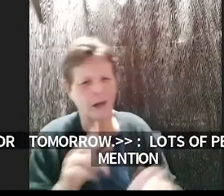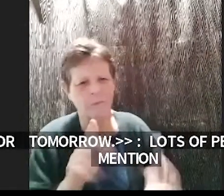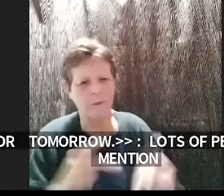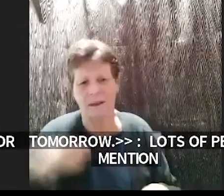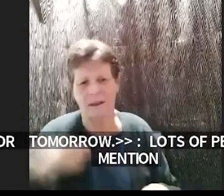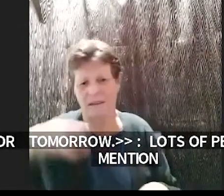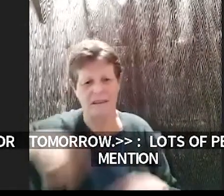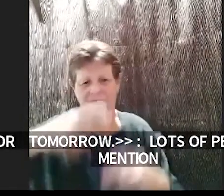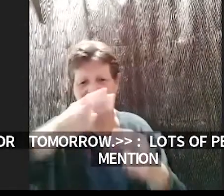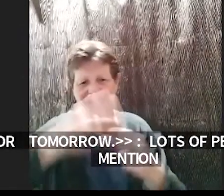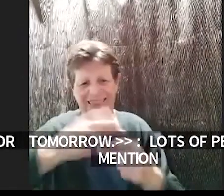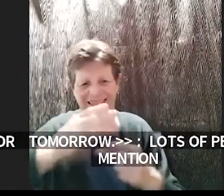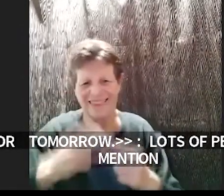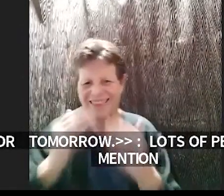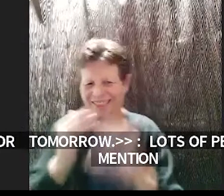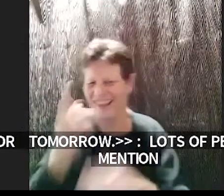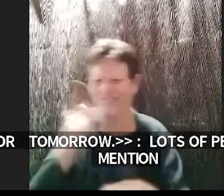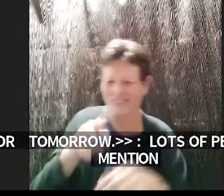again